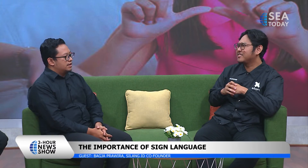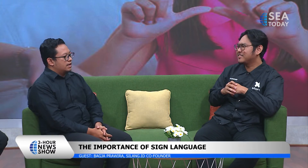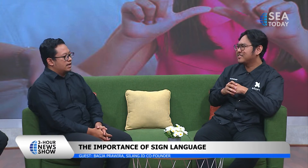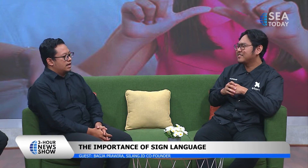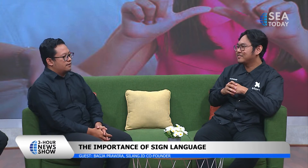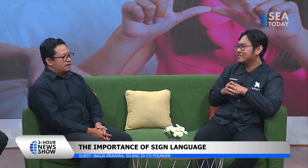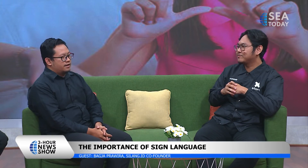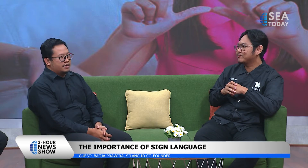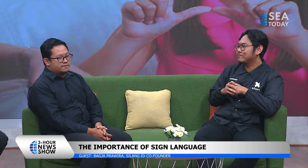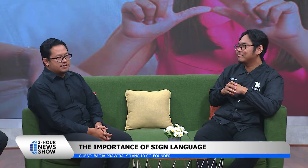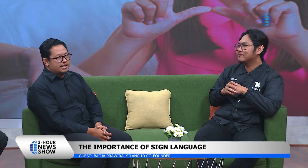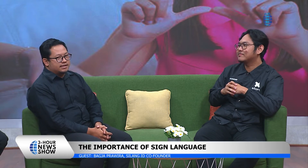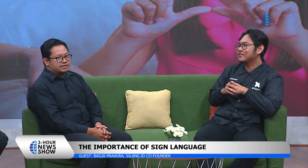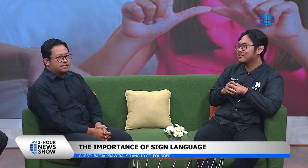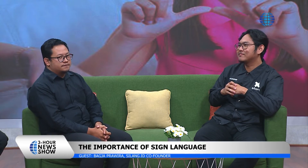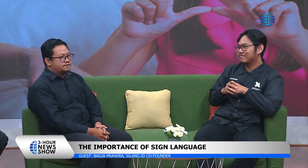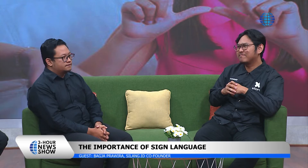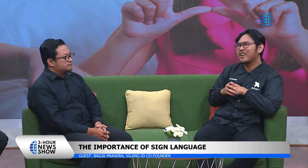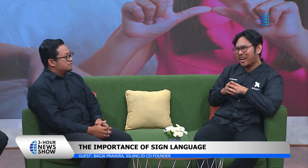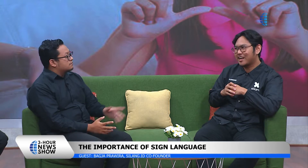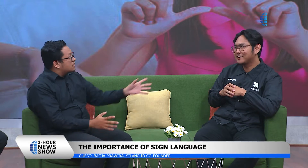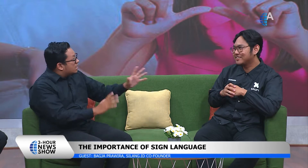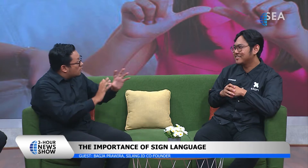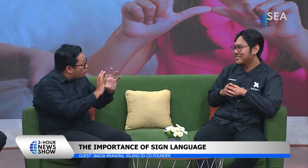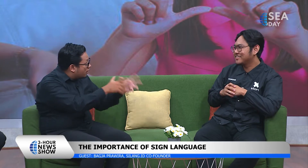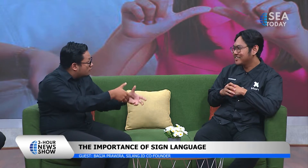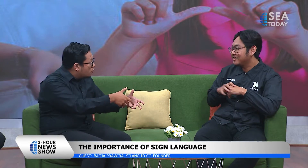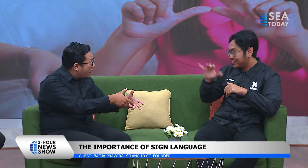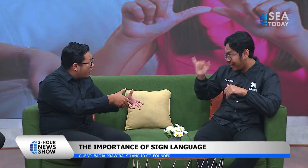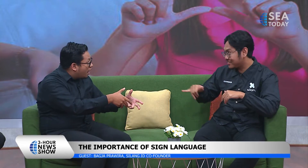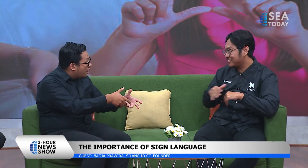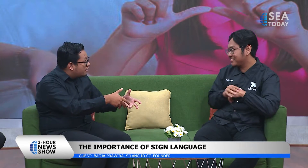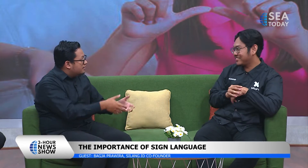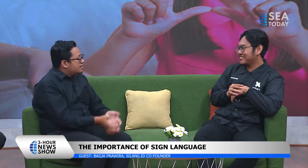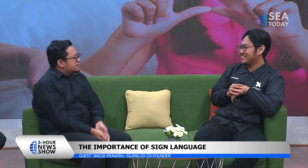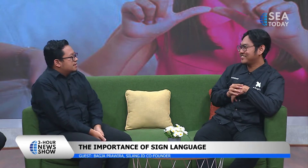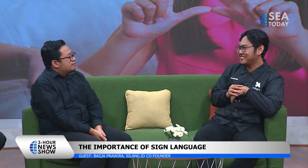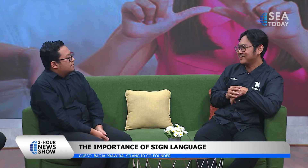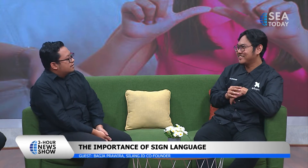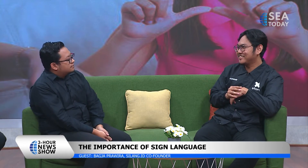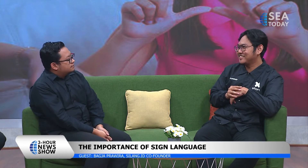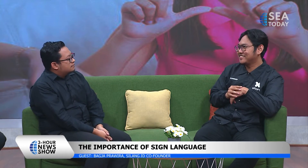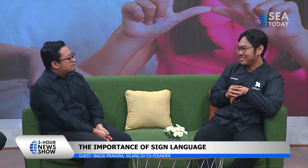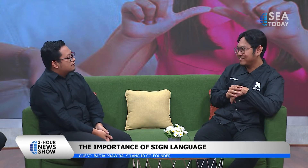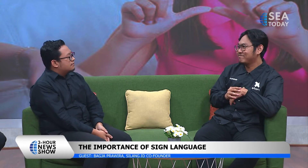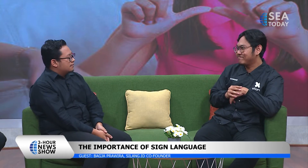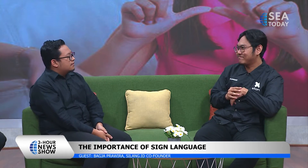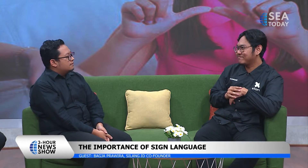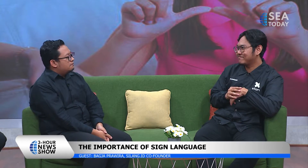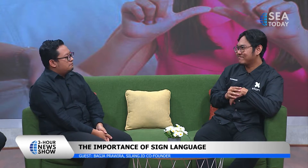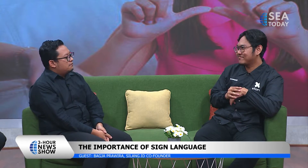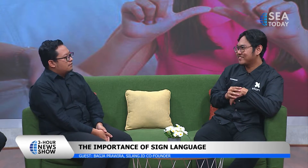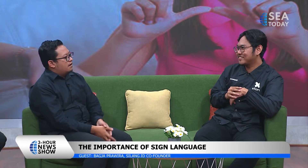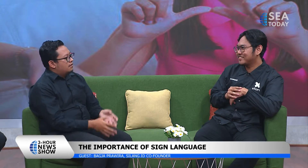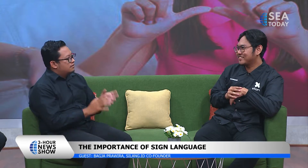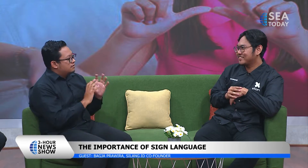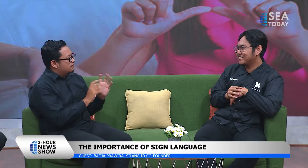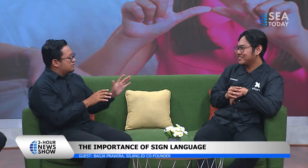at around eight percent in the world yes in the world in the world not more than eight